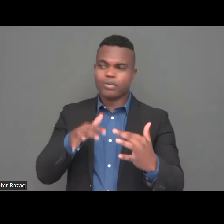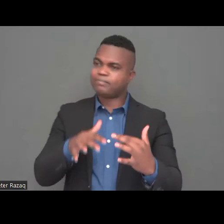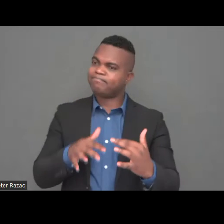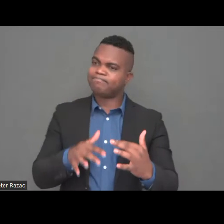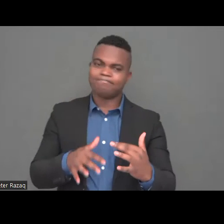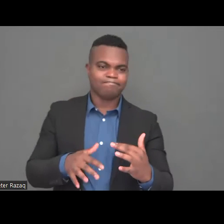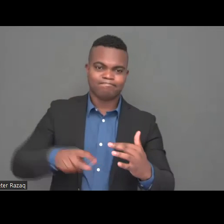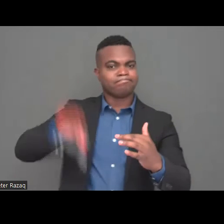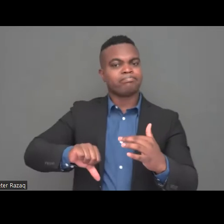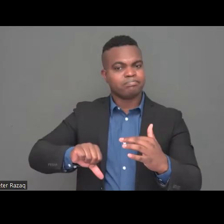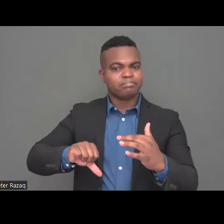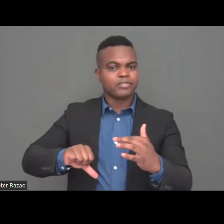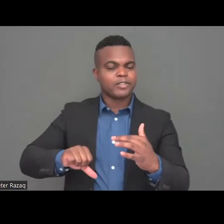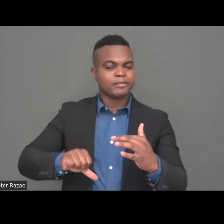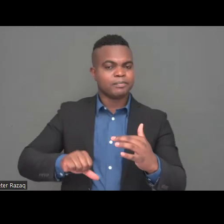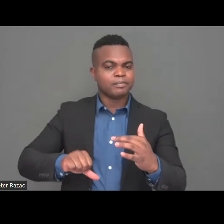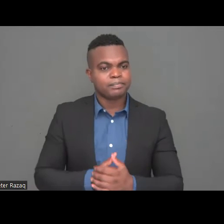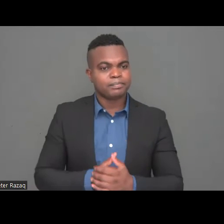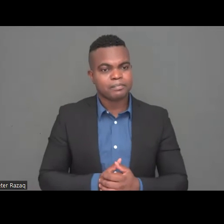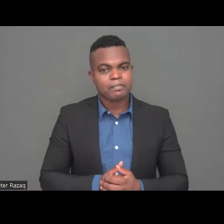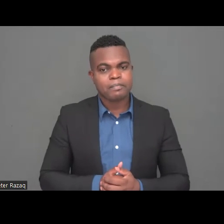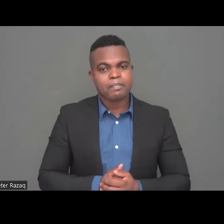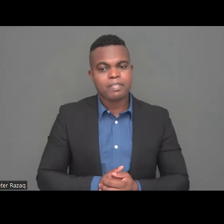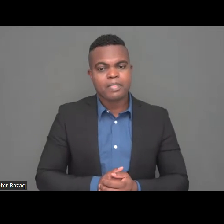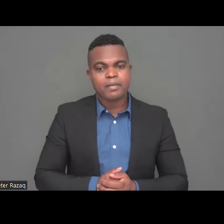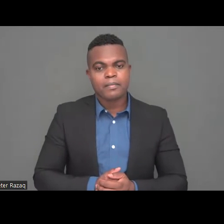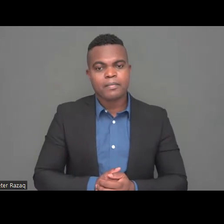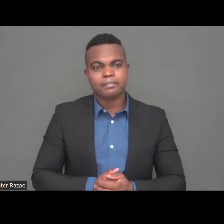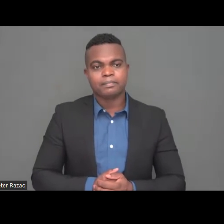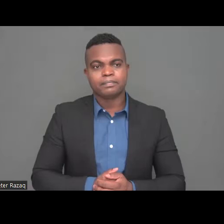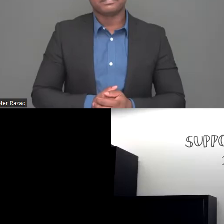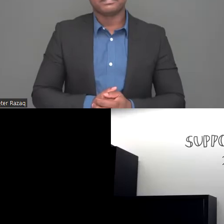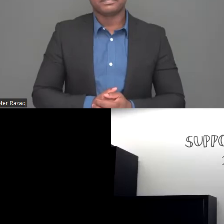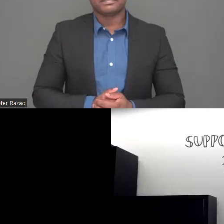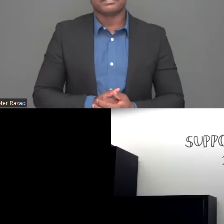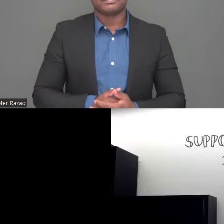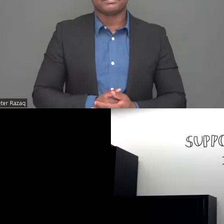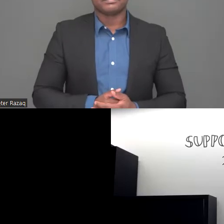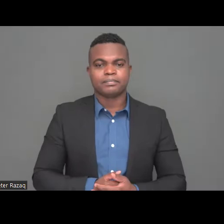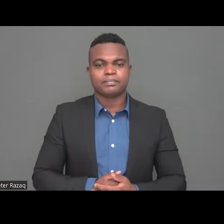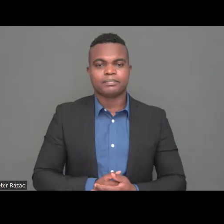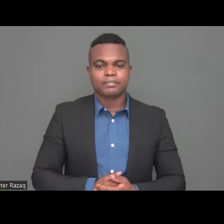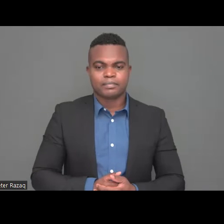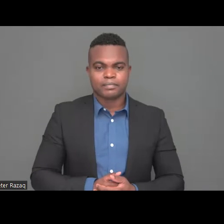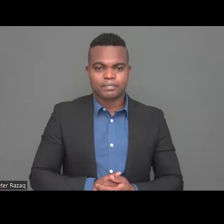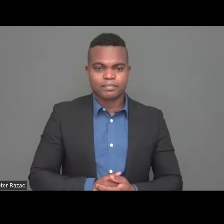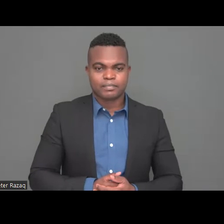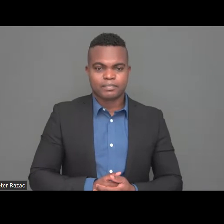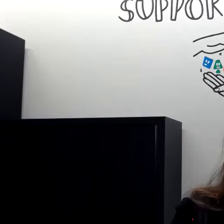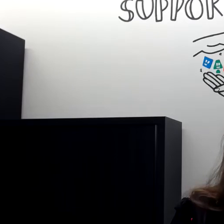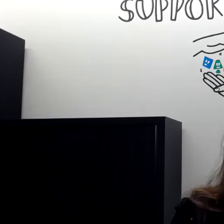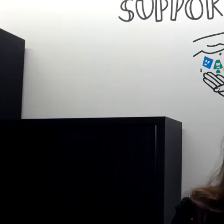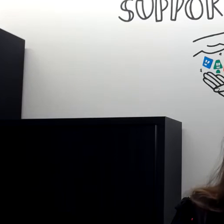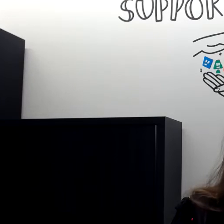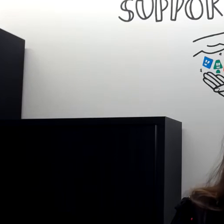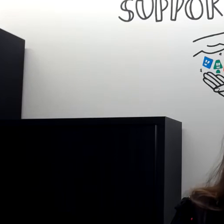should stop the war now. Thank you very much Janice. think you've pitched a lot of important points there that we all agree with.